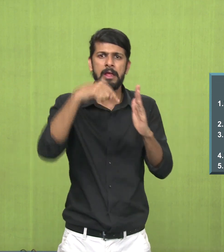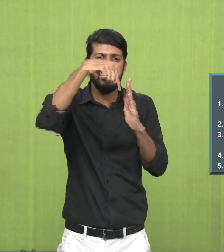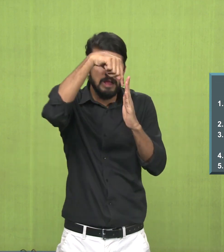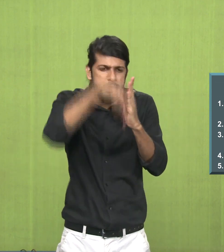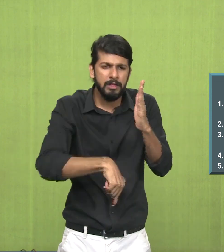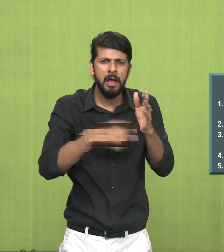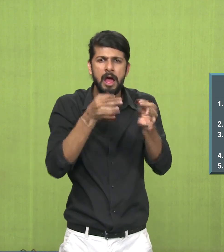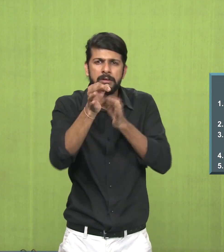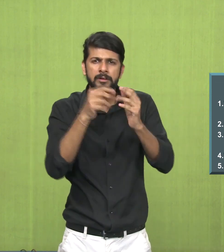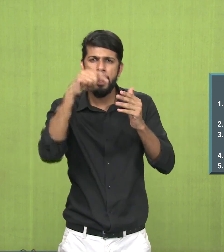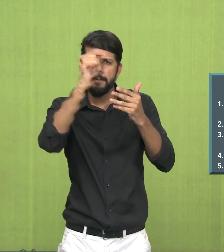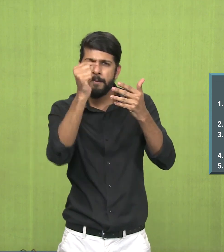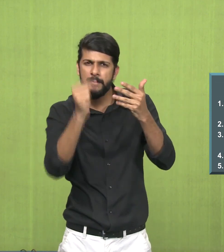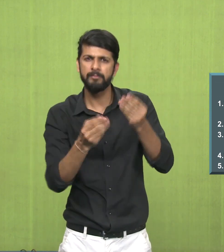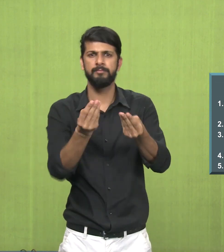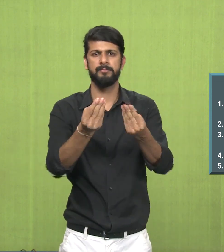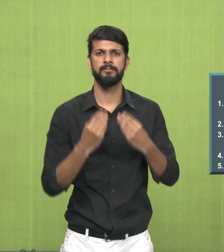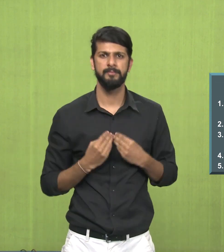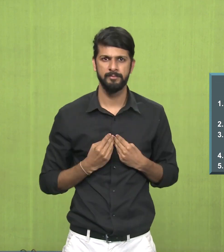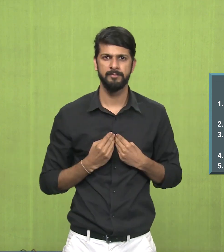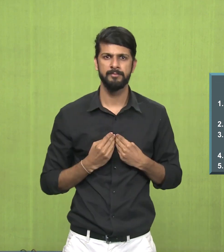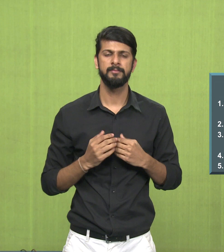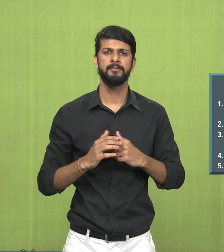What is the wash technique? Explain in detail.